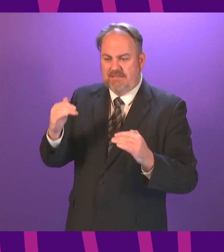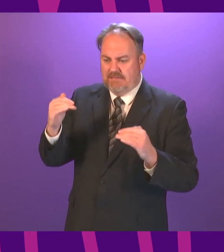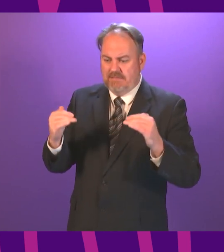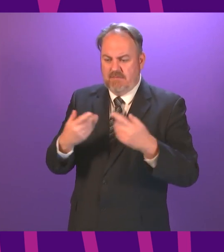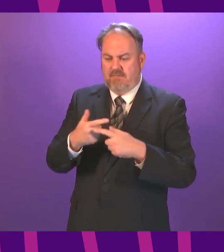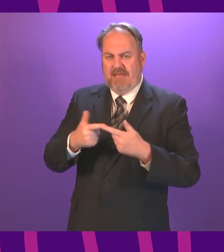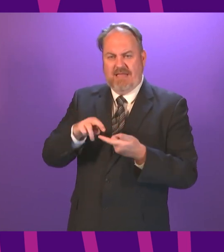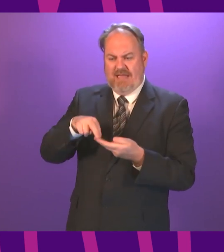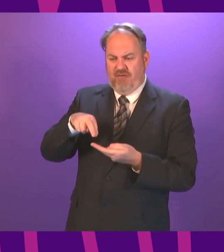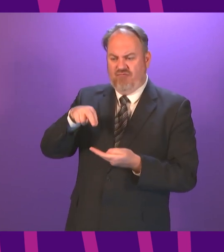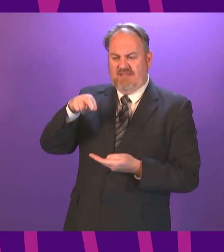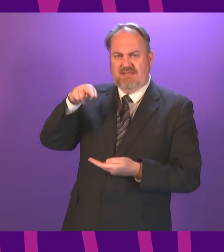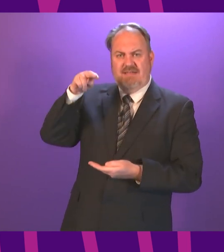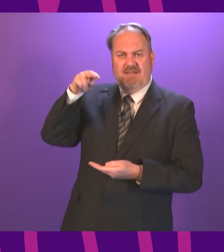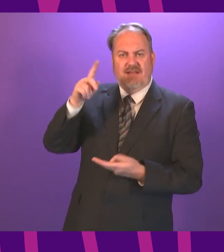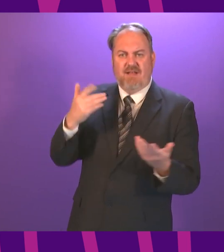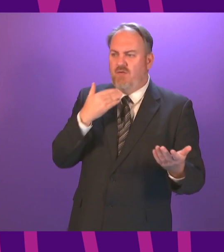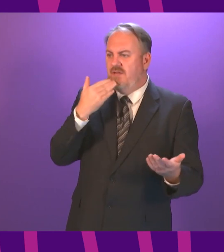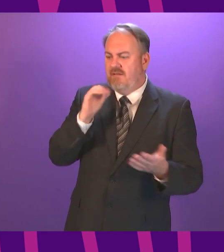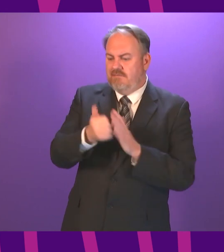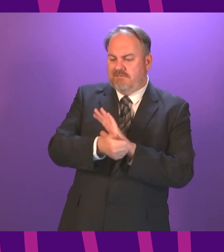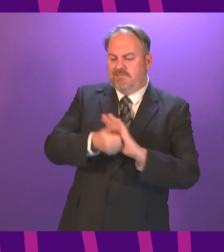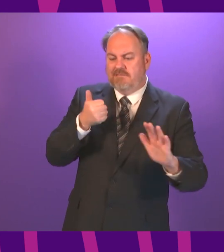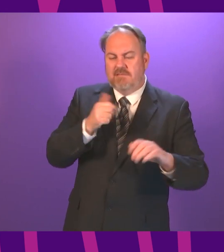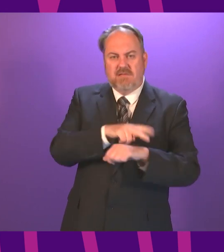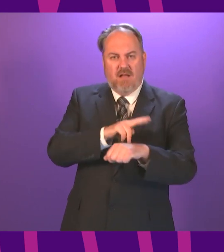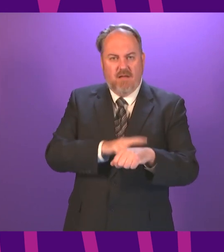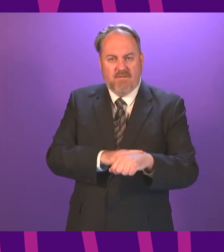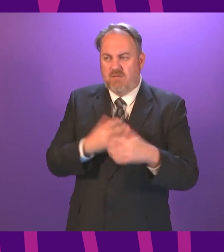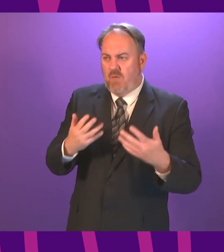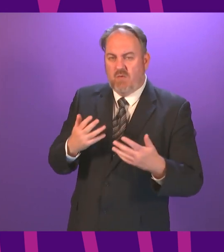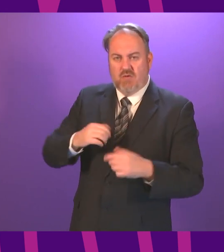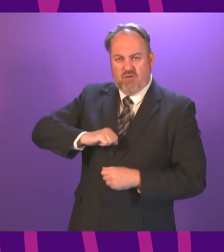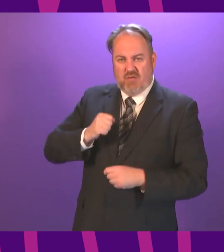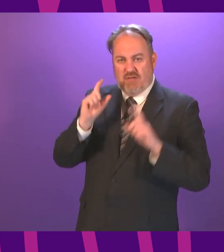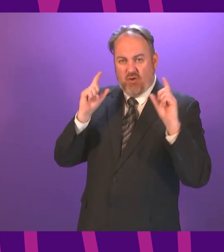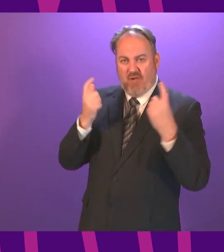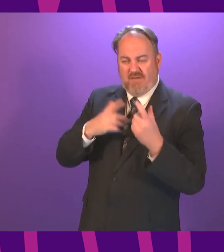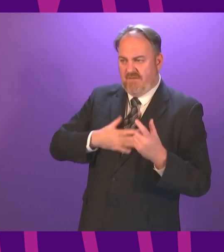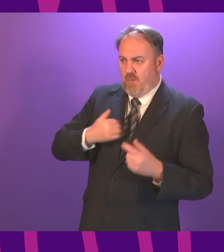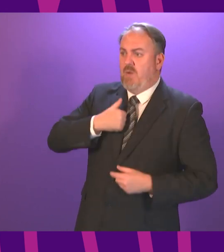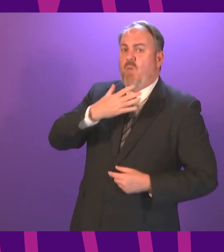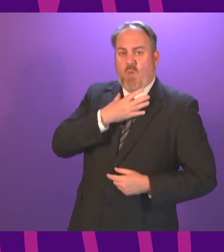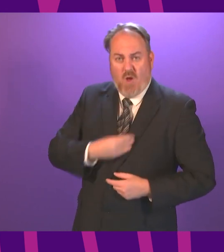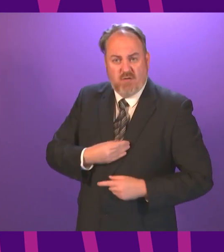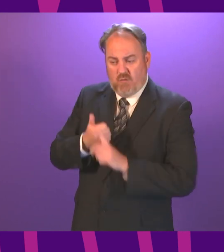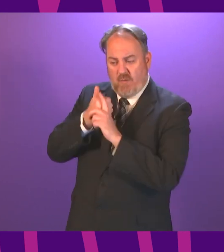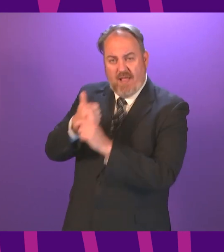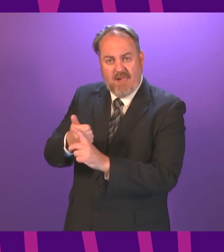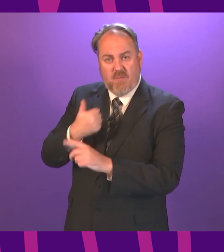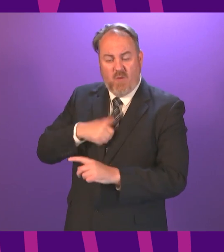further in the coming years, Scotland's colleges are facing this task with one arm tied behind their backs.